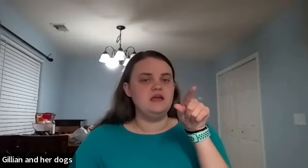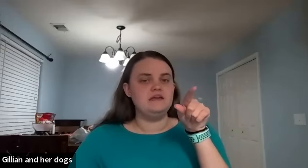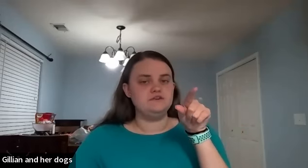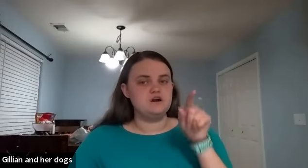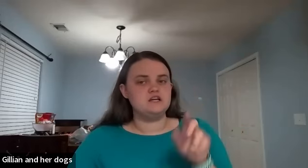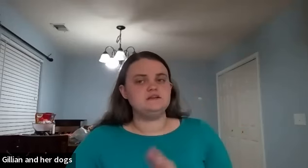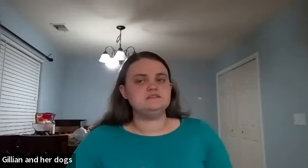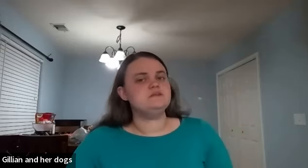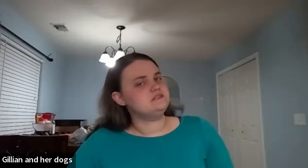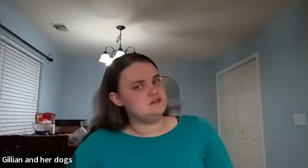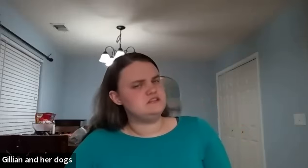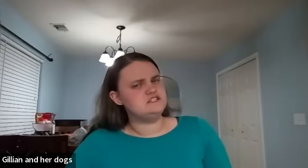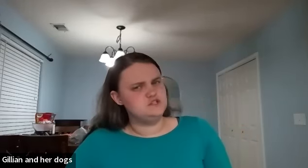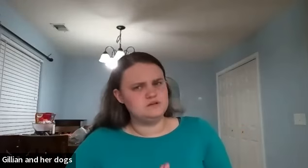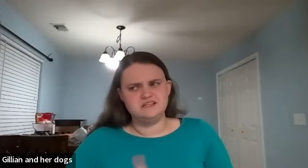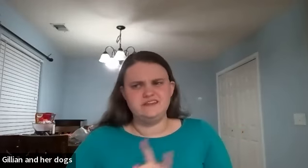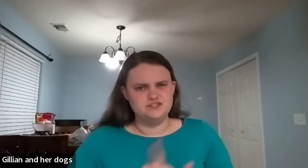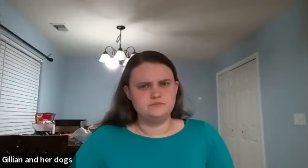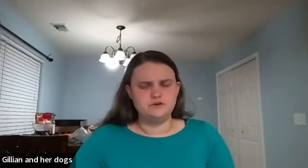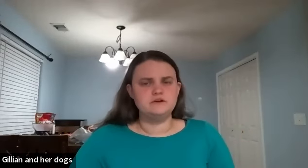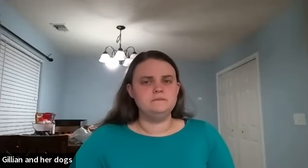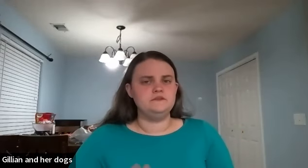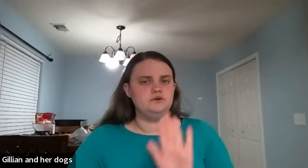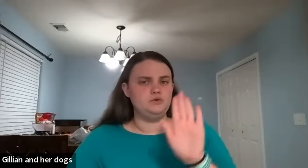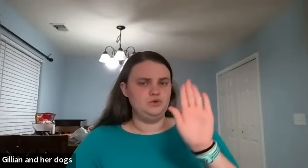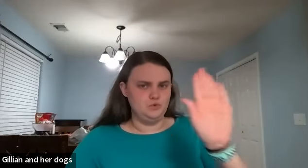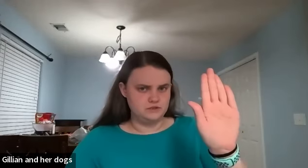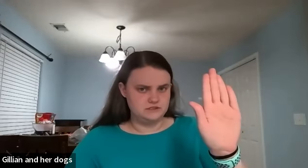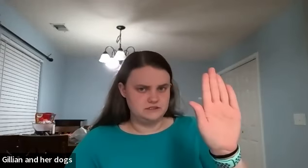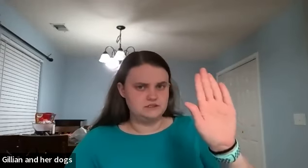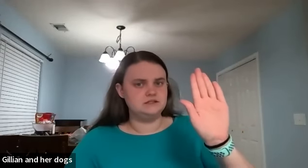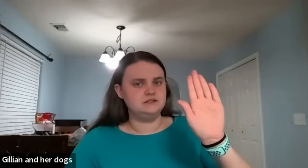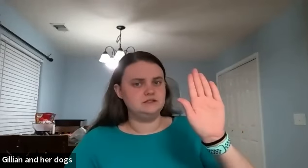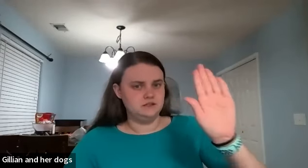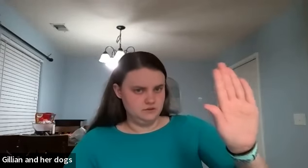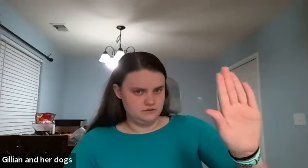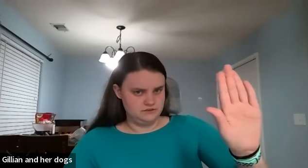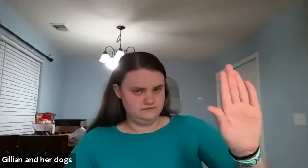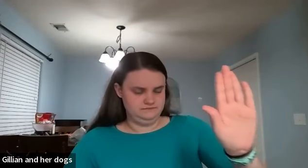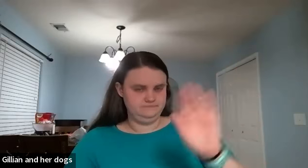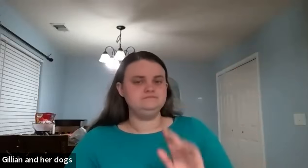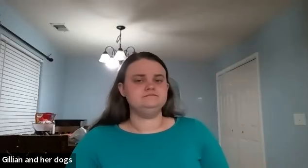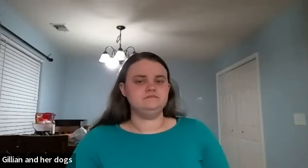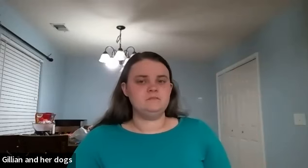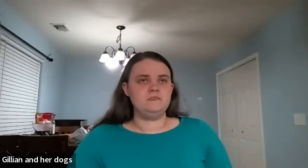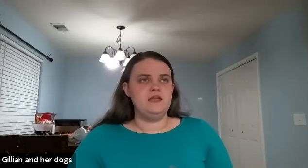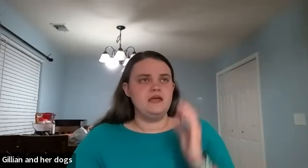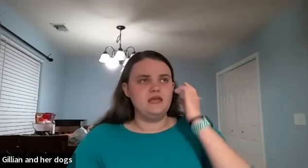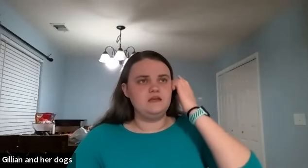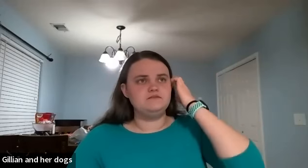you're talking about something that's theirs that's yours like that's your book you go yours yours mm-hmm if